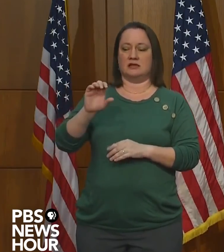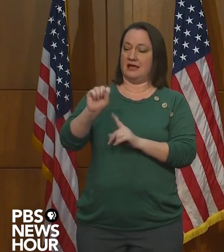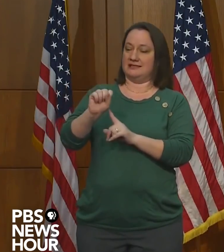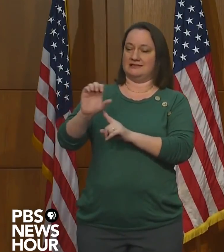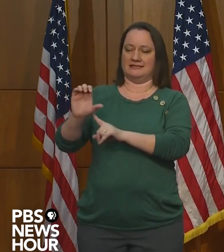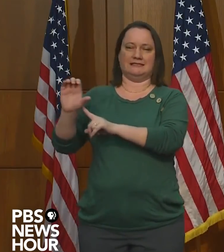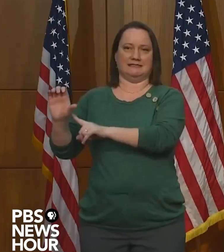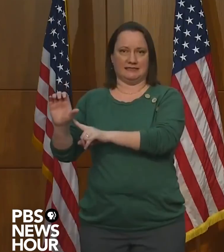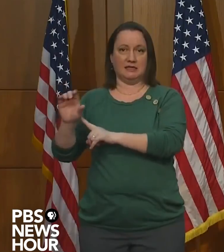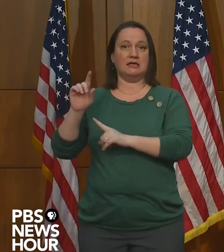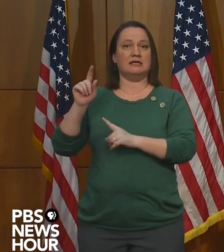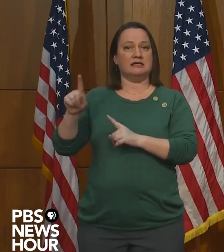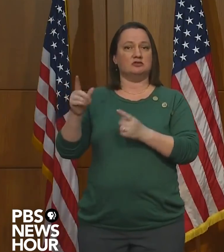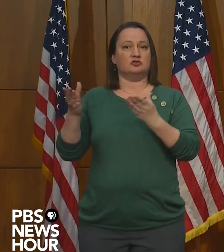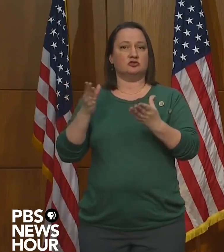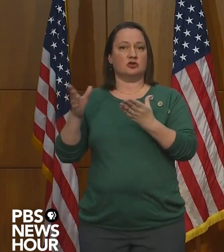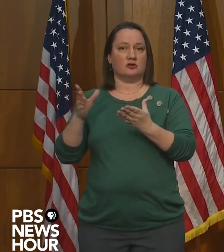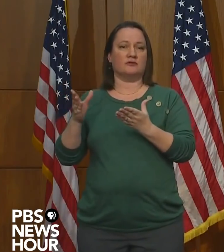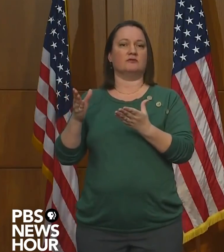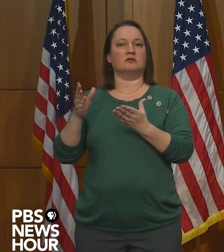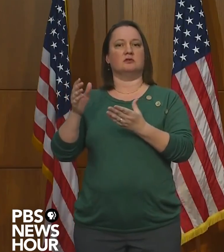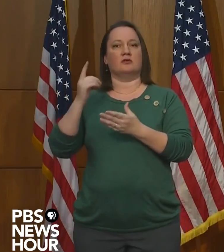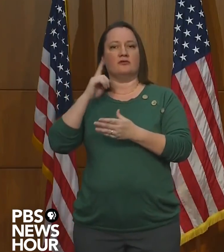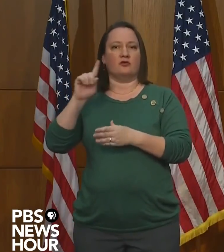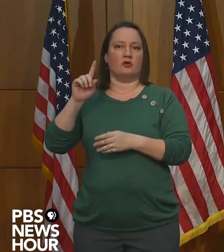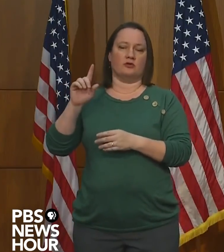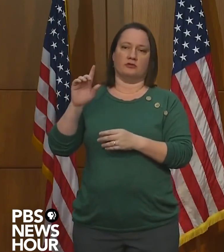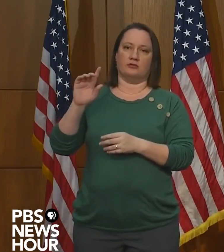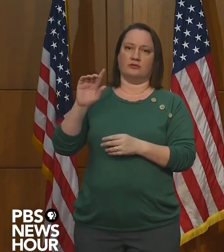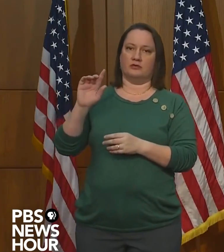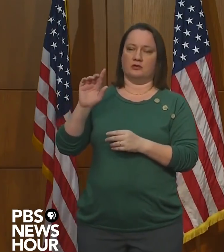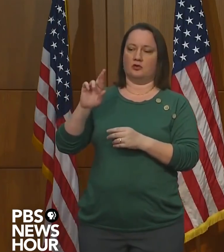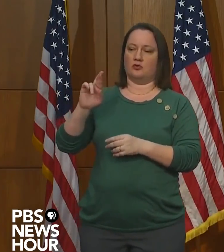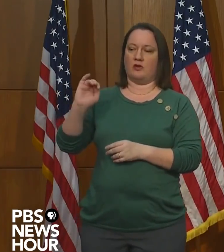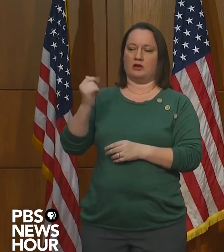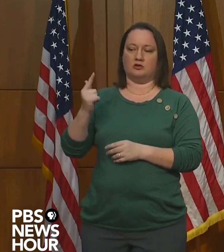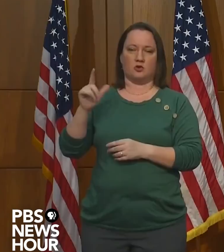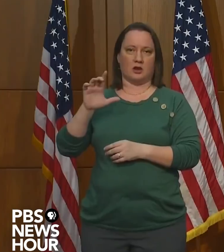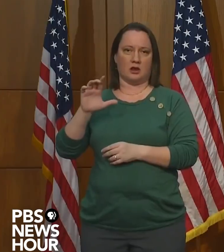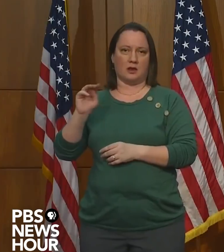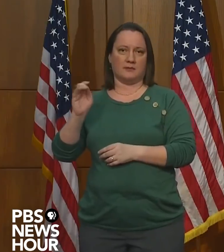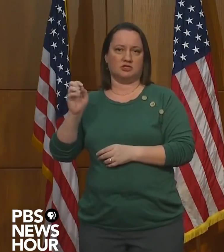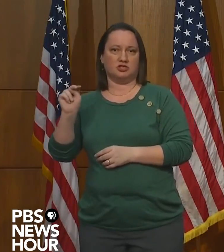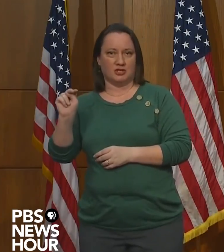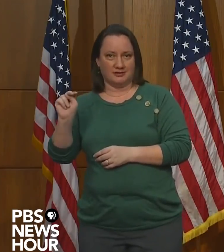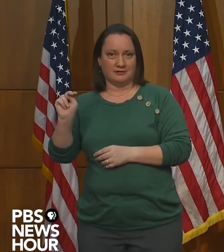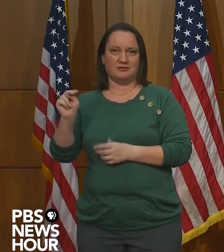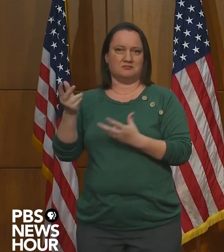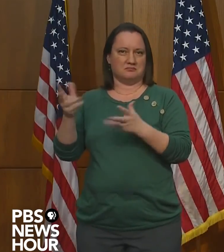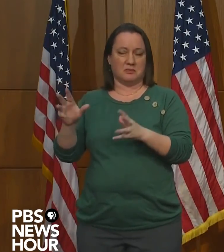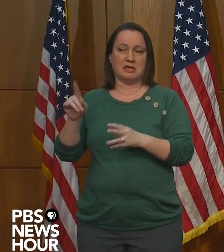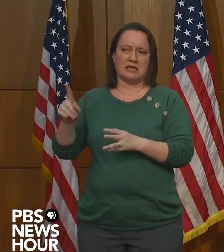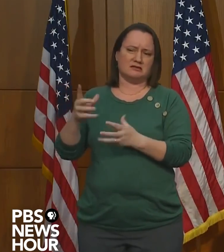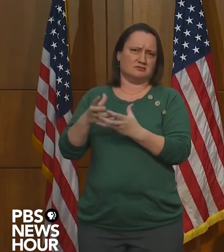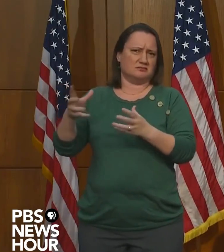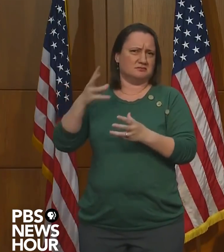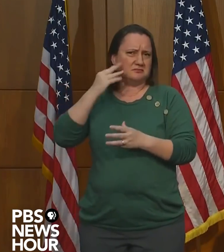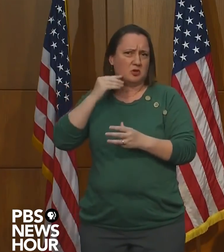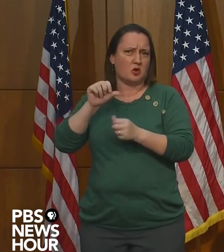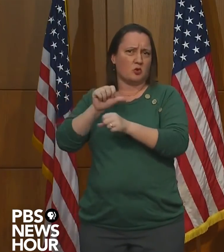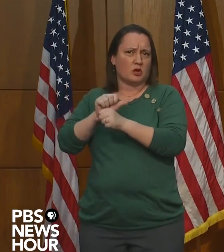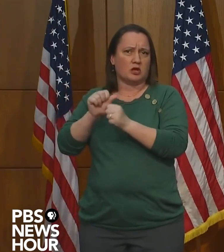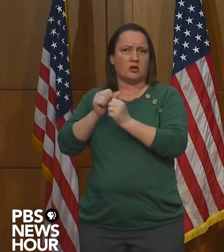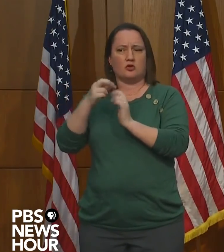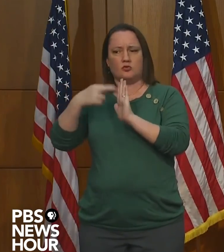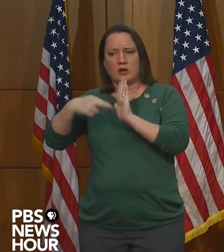affairs for the Federal Energy Regulatory Commission and has extensive experience working on the regulatory issues that